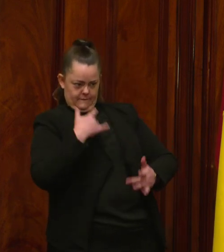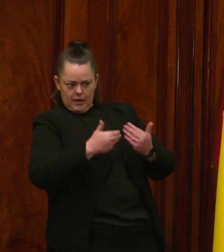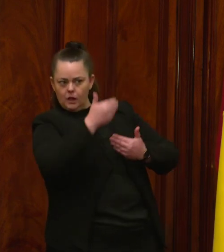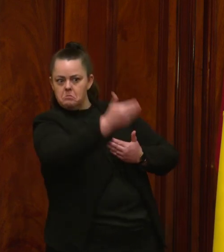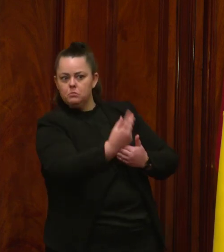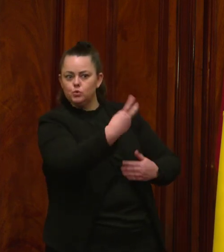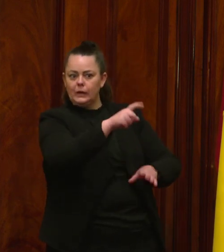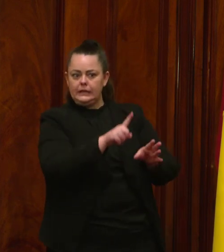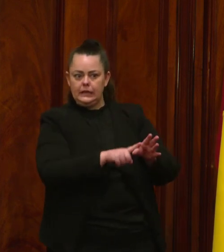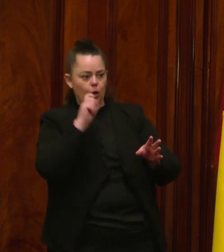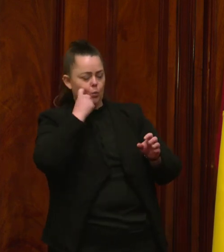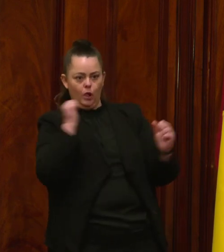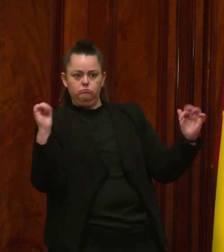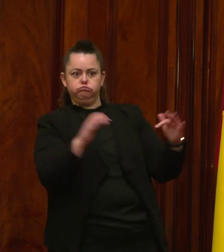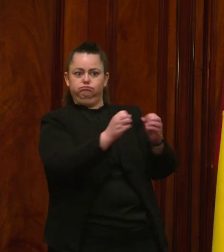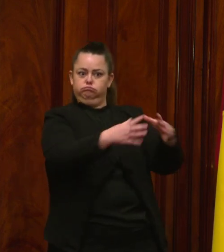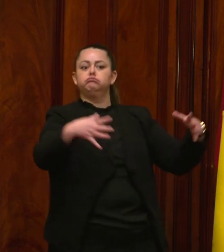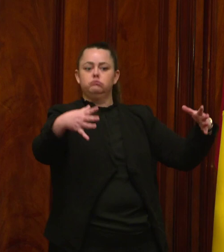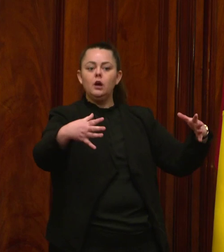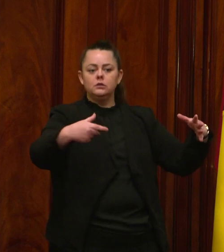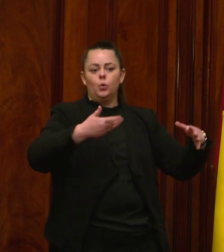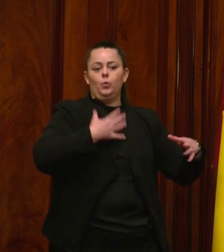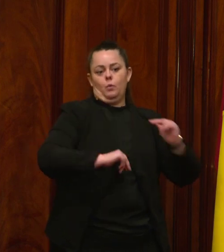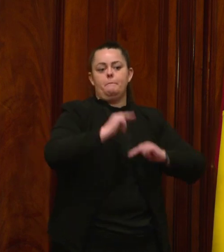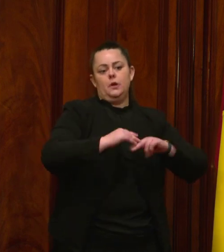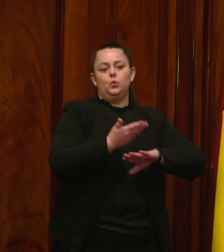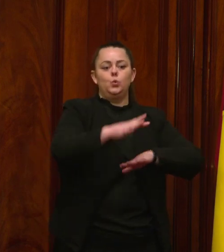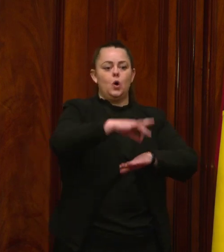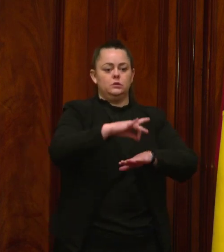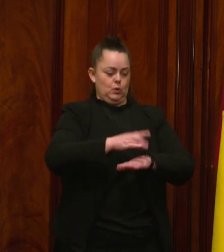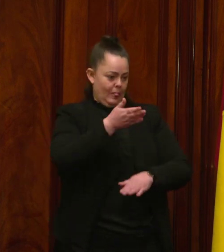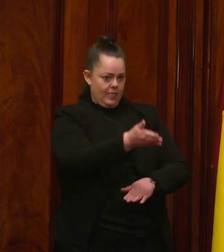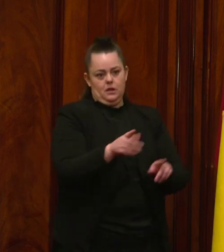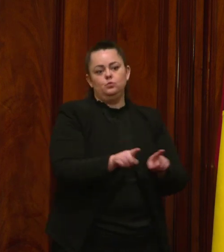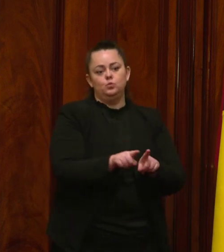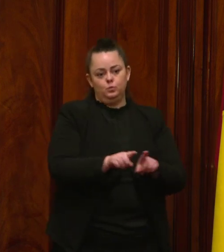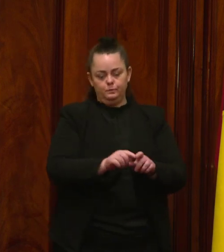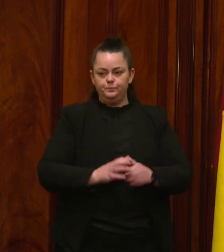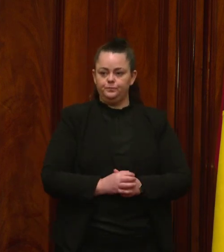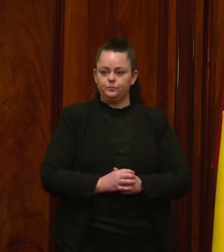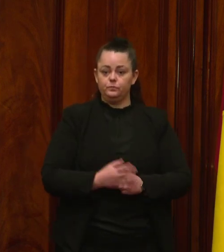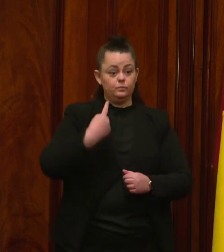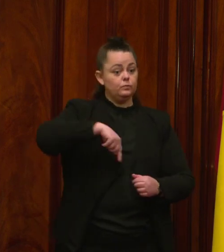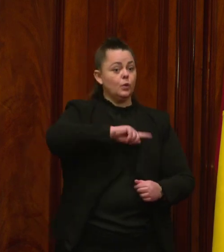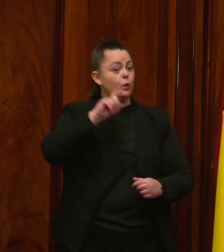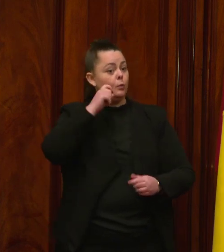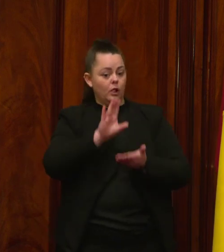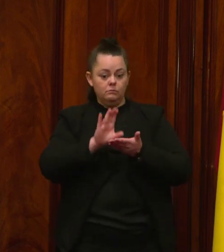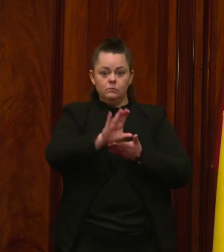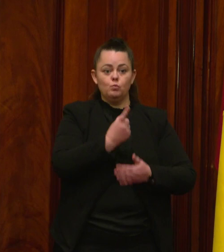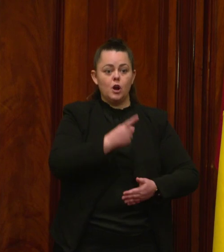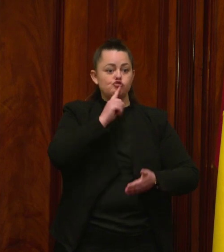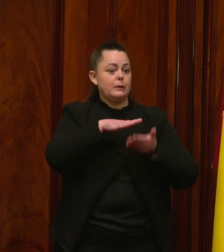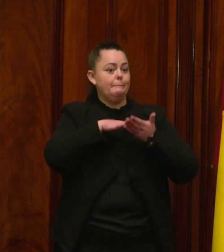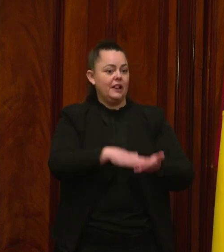decades. To relieve pressure on our hospitals, the government will also invest $100 million over five years to boost funding